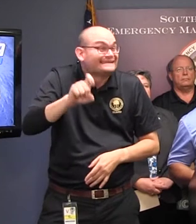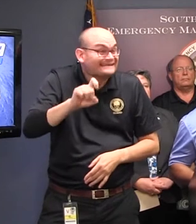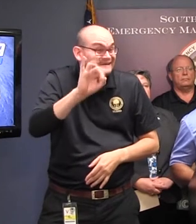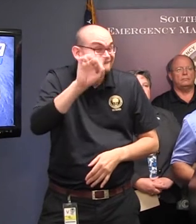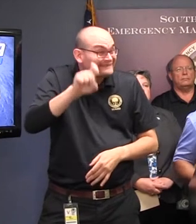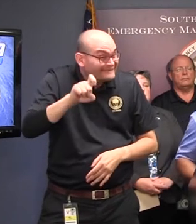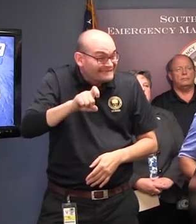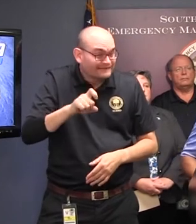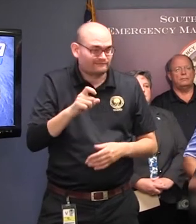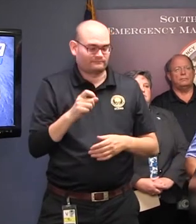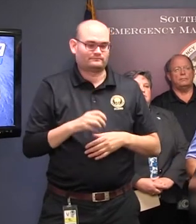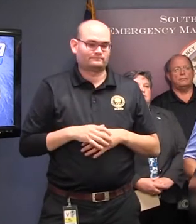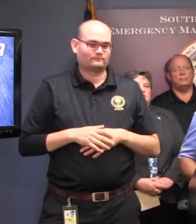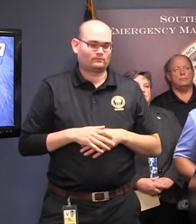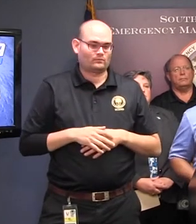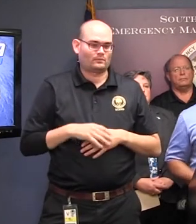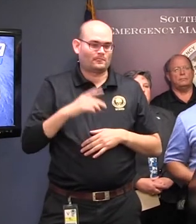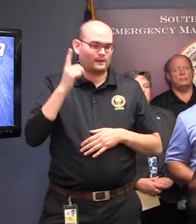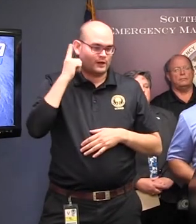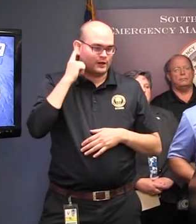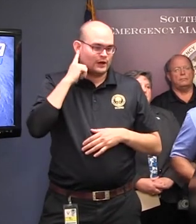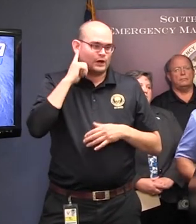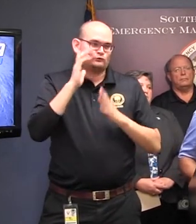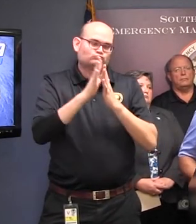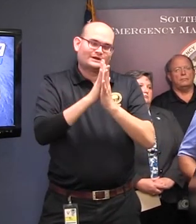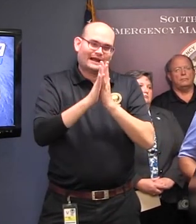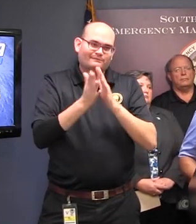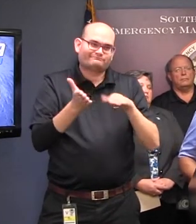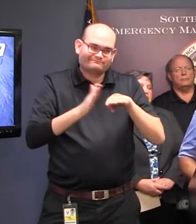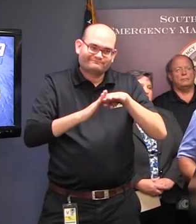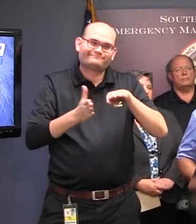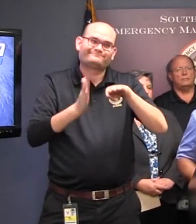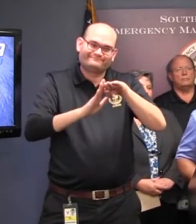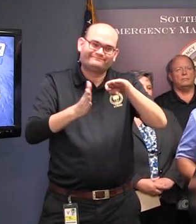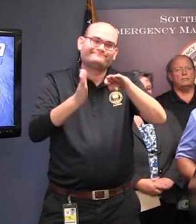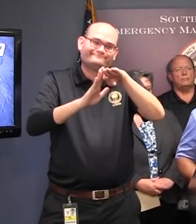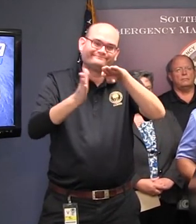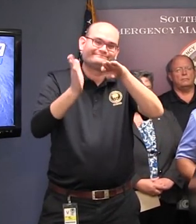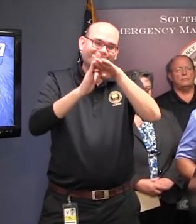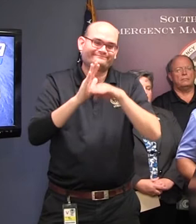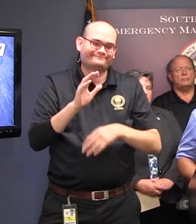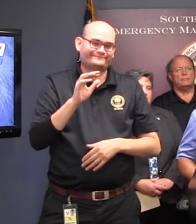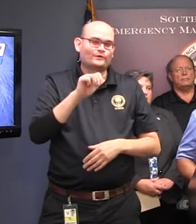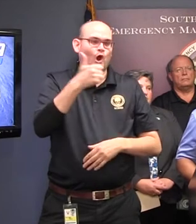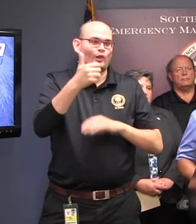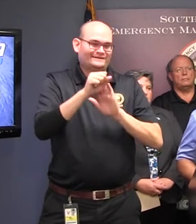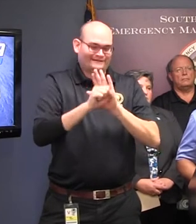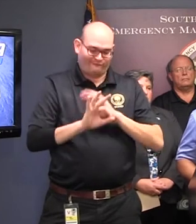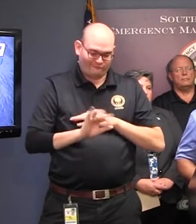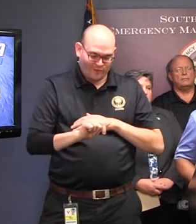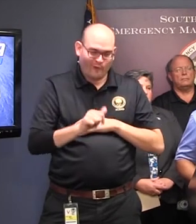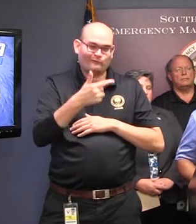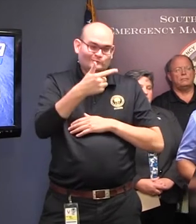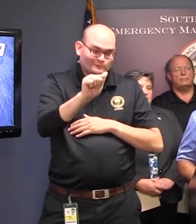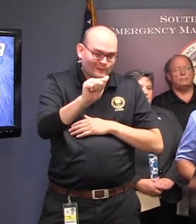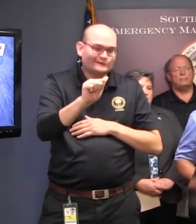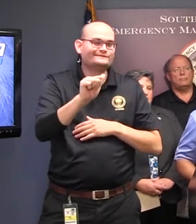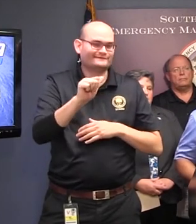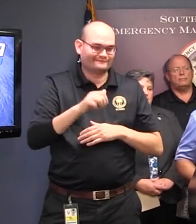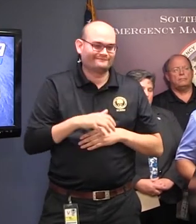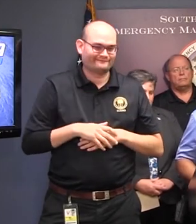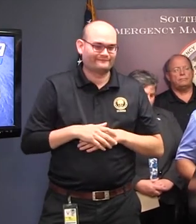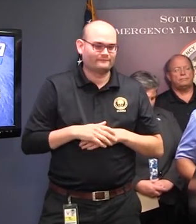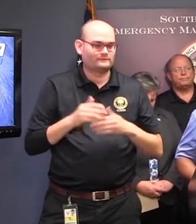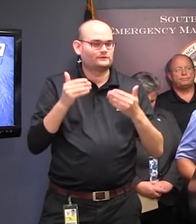We've heard about the influx of traffic here in our state from out-of-state travelers. So we have instituted